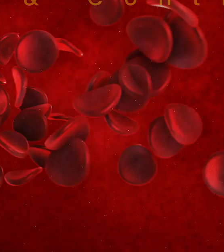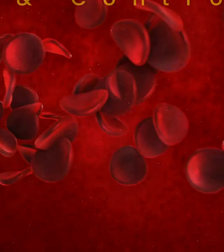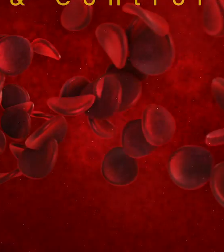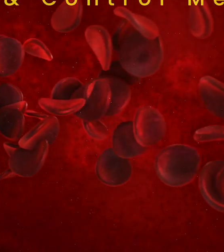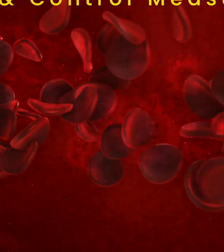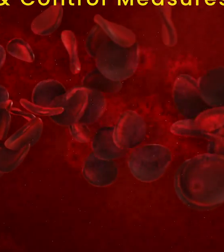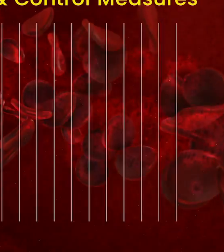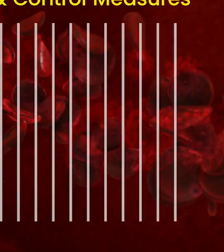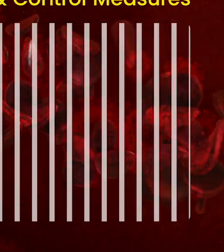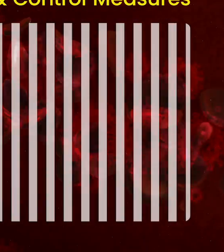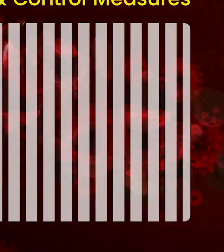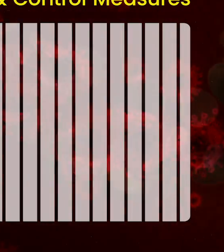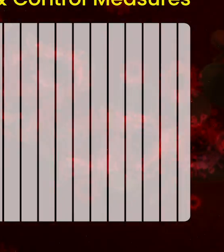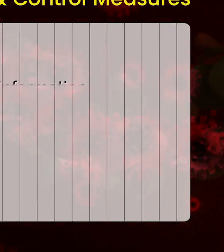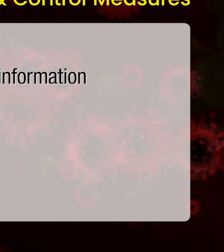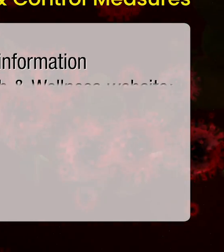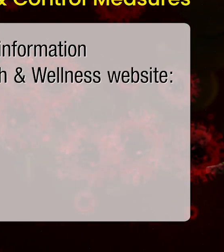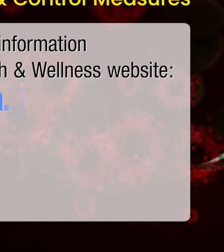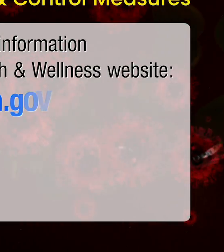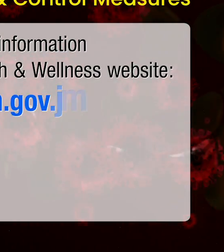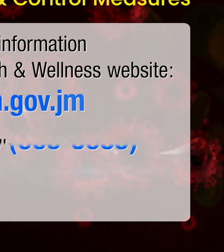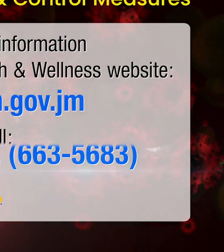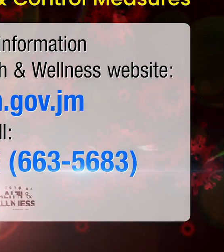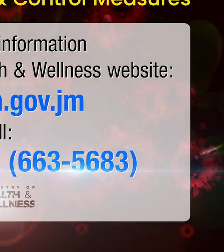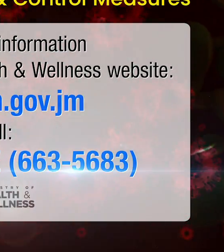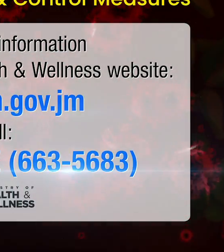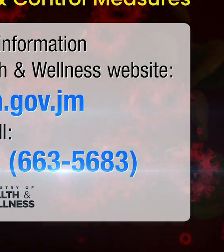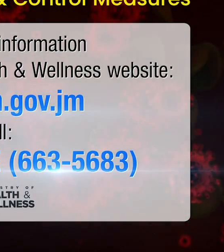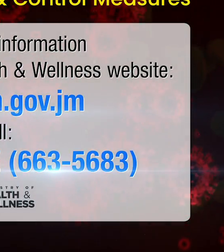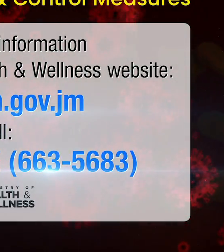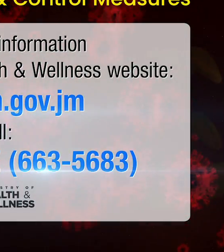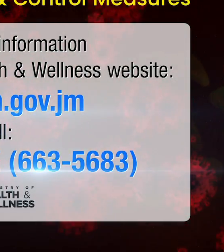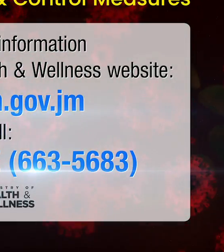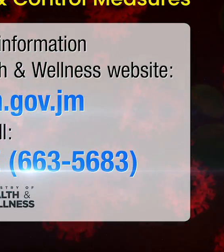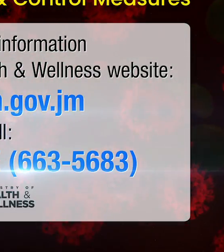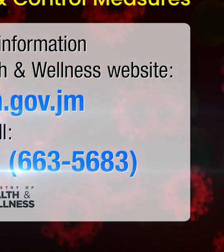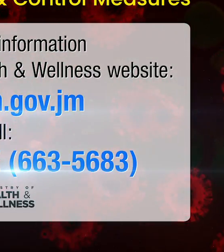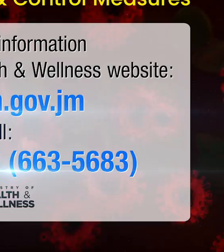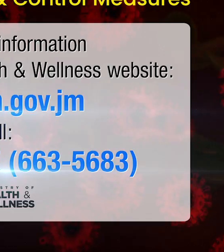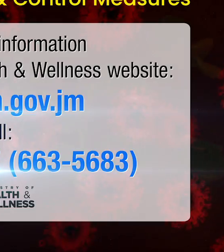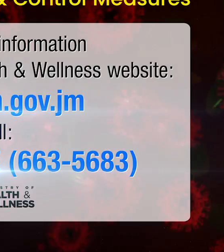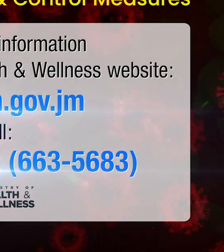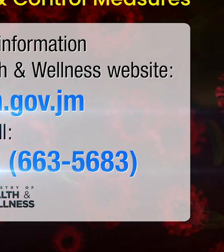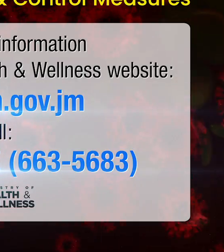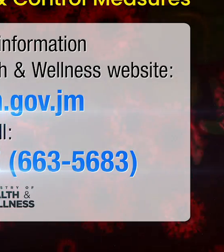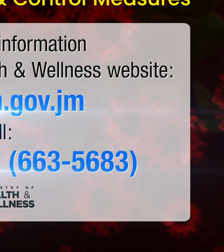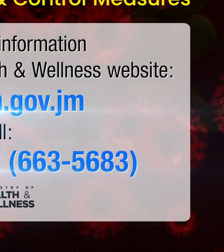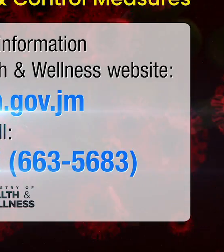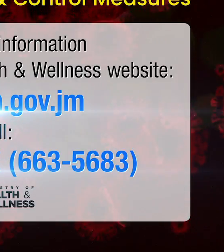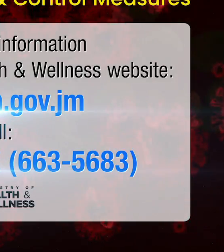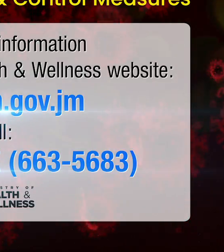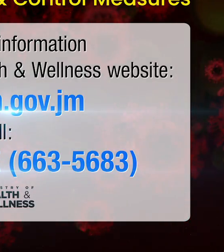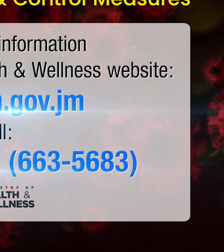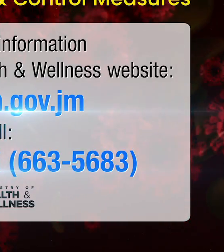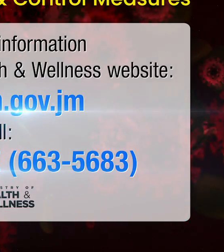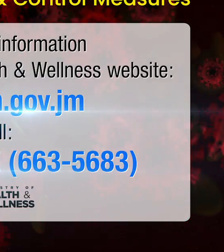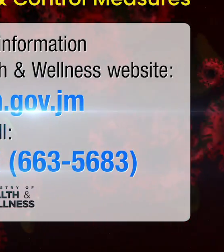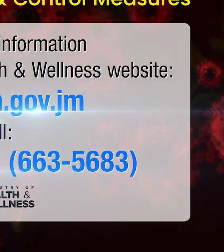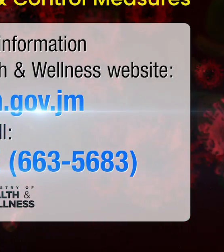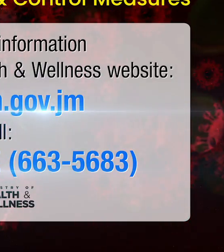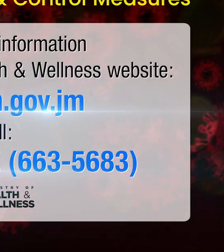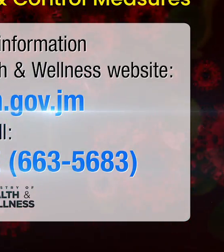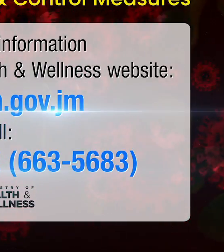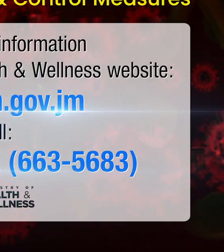We are encouraging persons that have concerns to call, to call the Ministry of Health at the 888